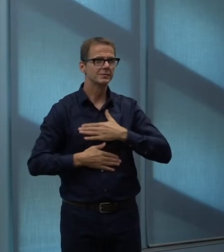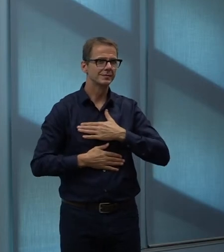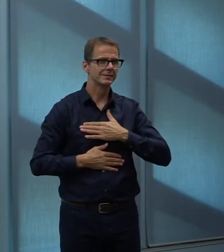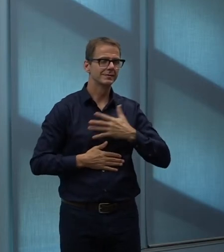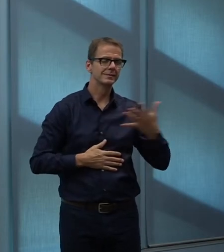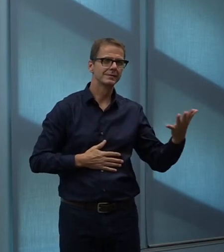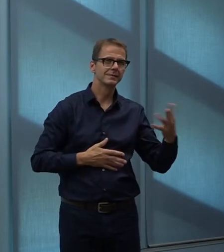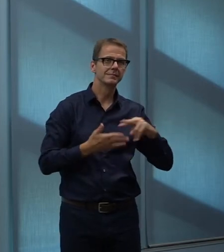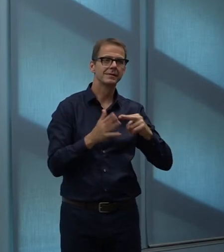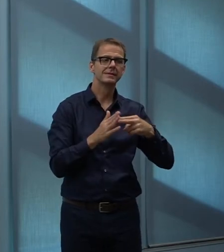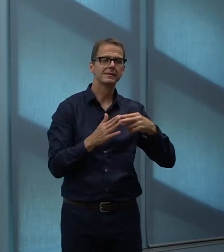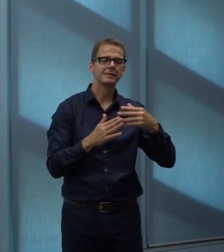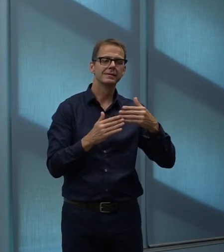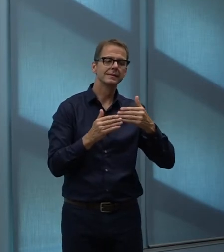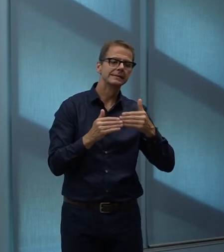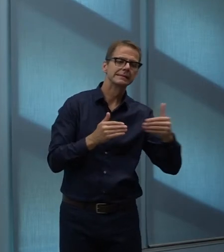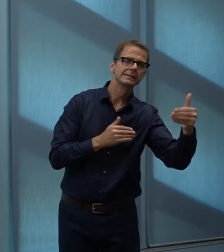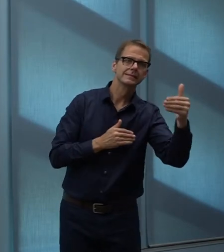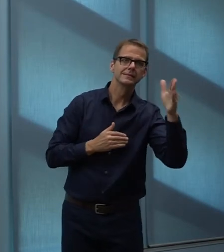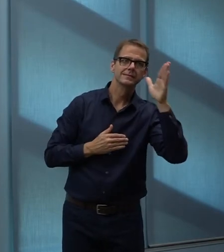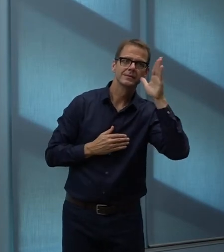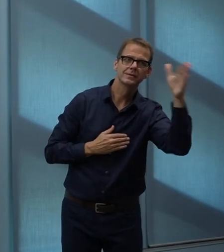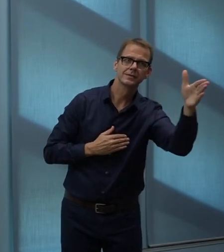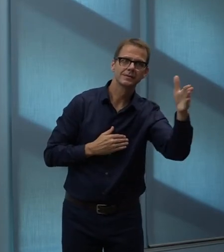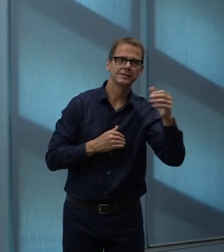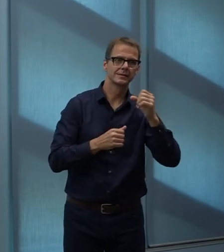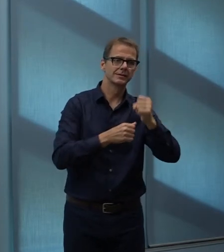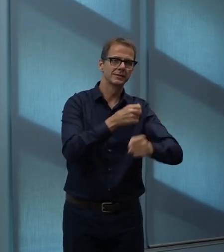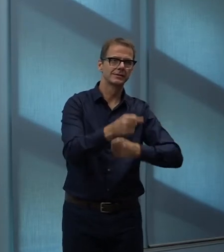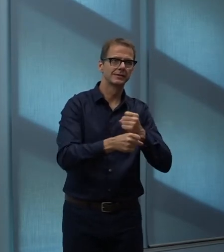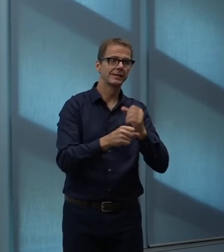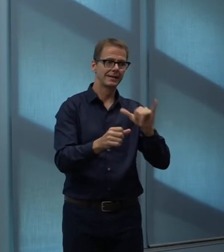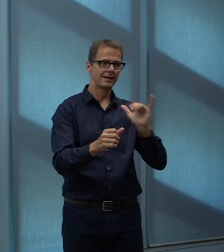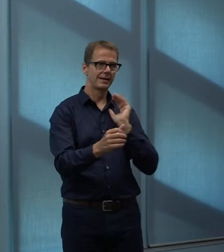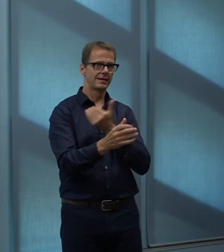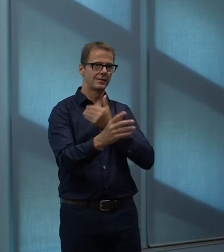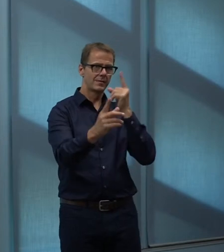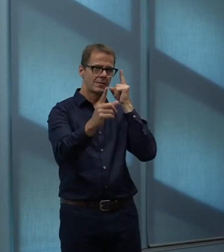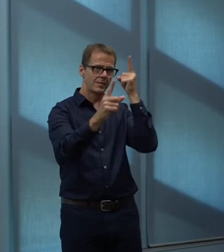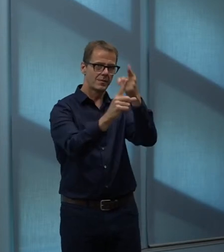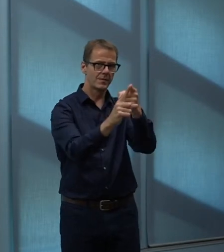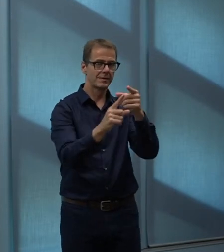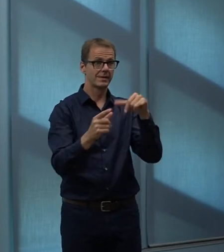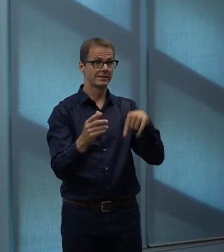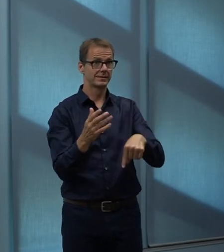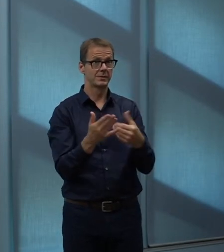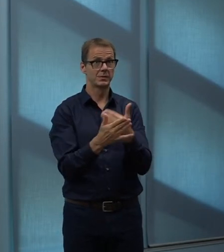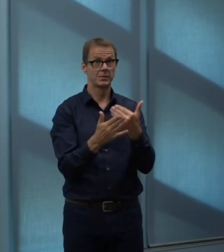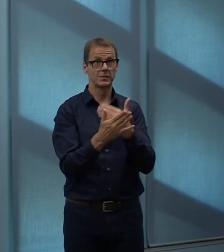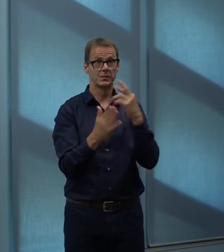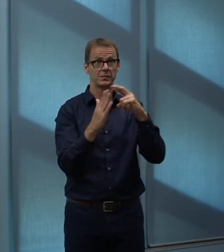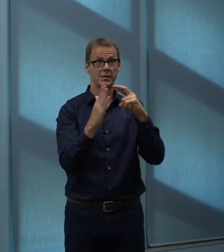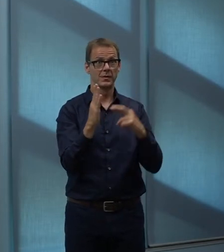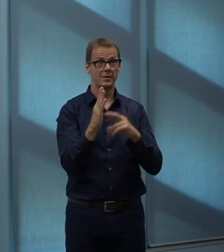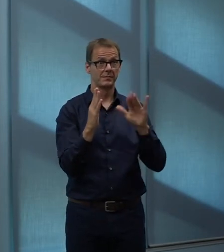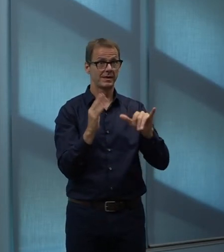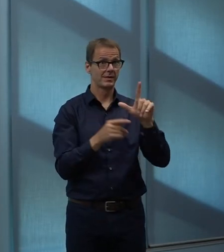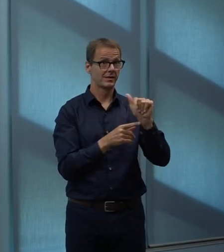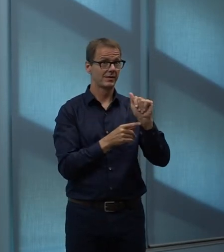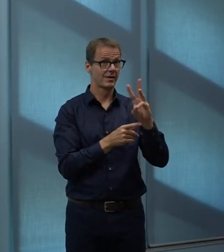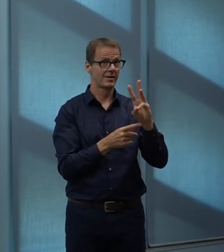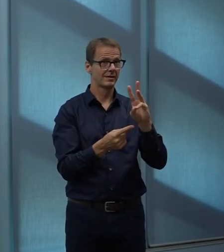that for several years and removing this parking barrier will have more immediate effects in the areas of the city that are already shaped that way,